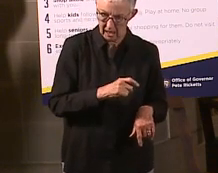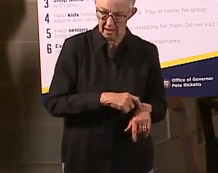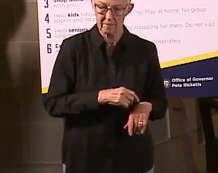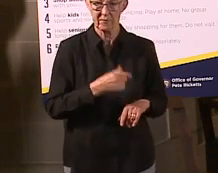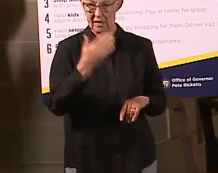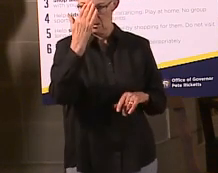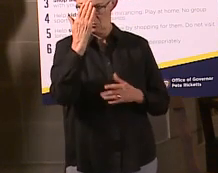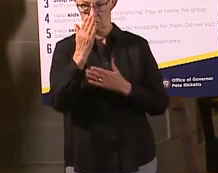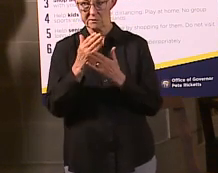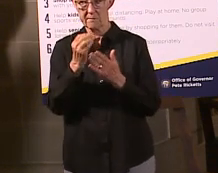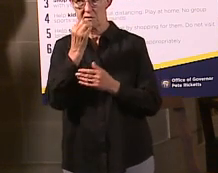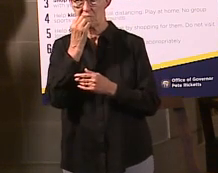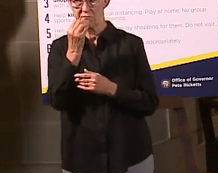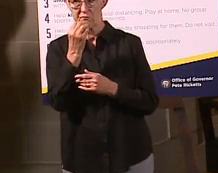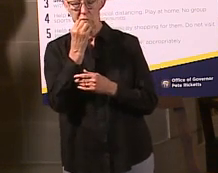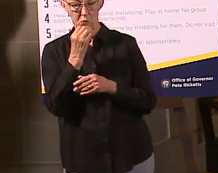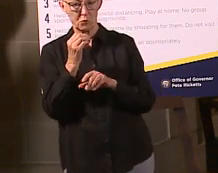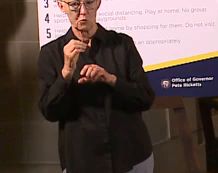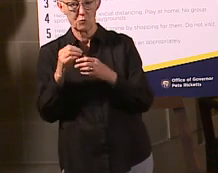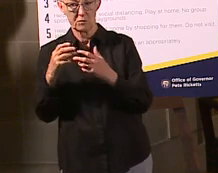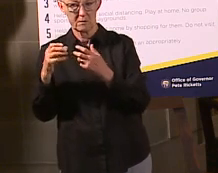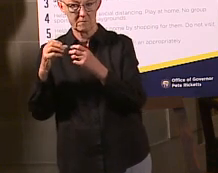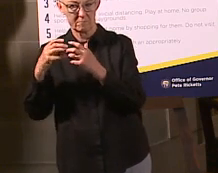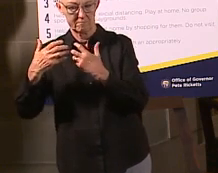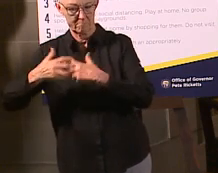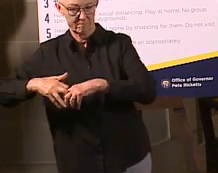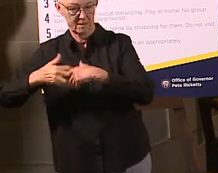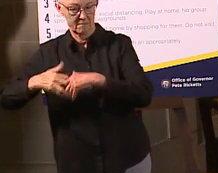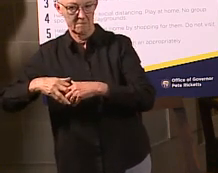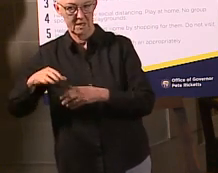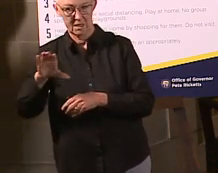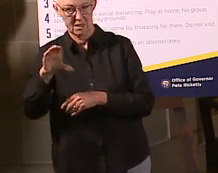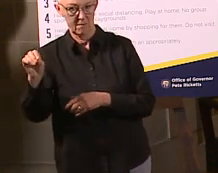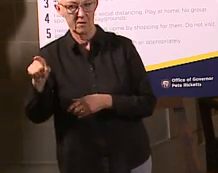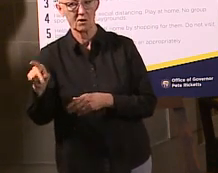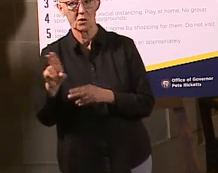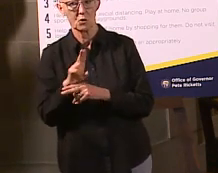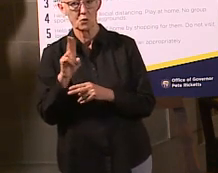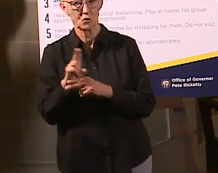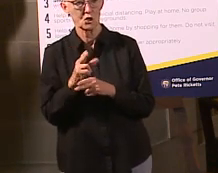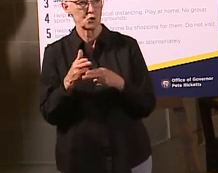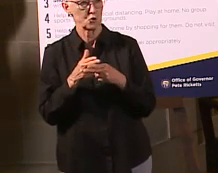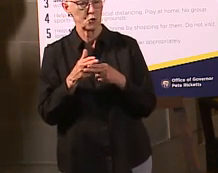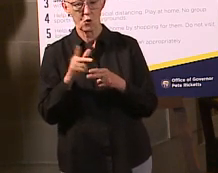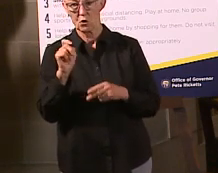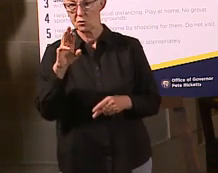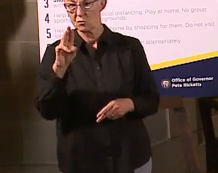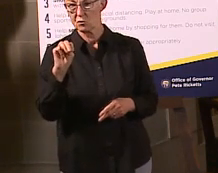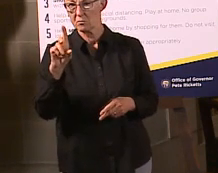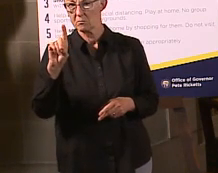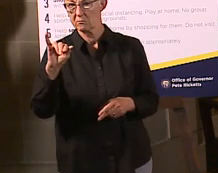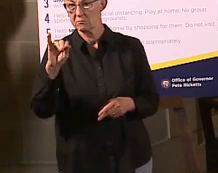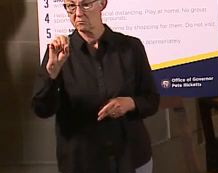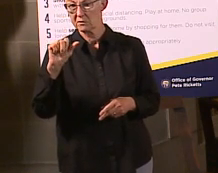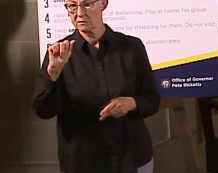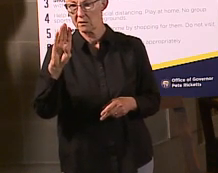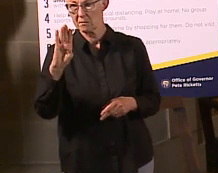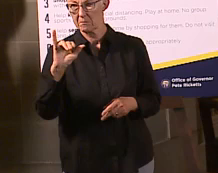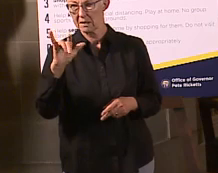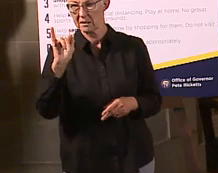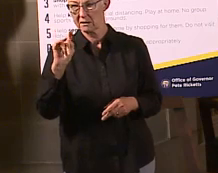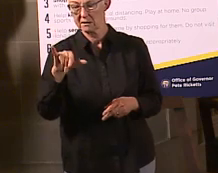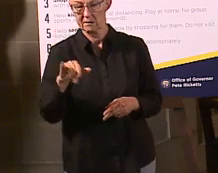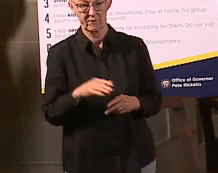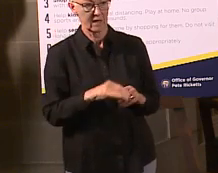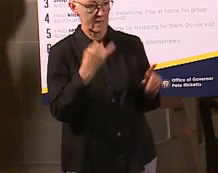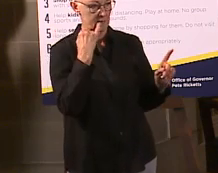facilities are actually doing short-term disability to be able to cover that gap there. So, there's no other ways to do it. Now, if the person quits, they're not